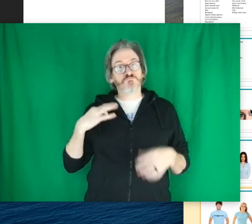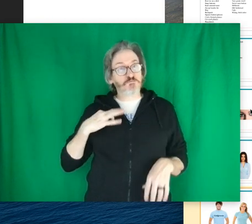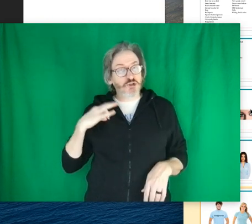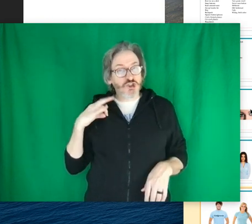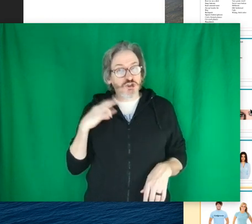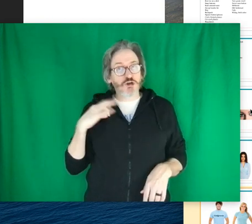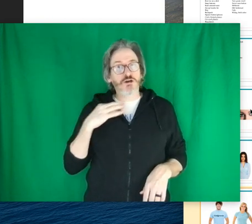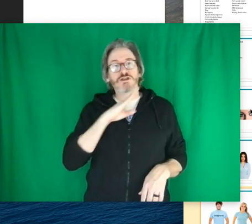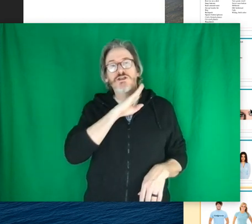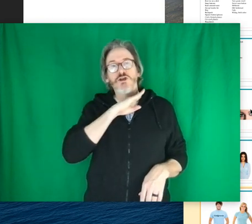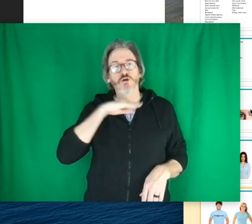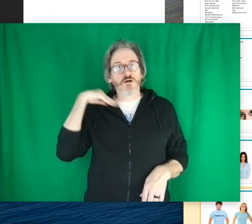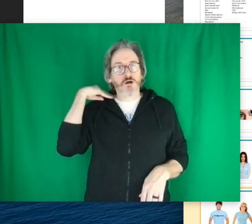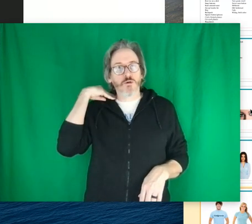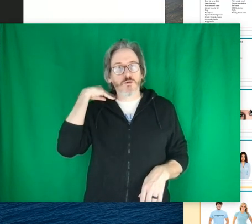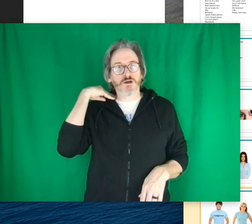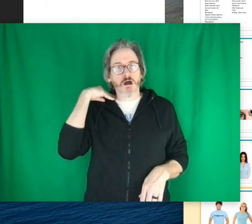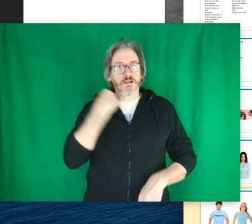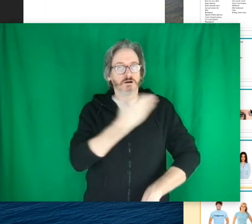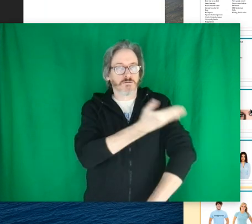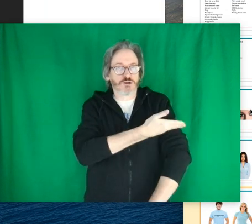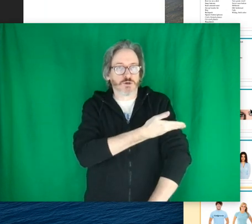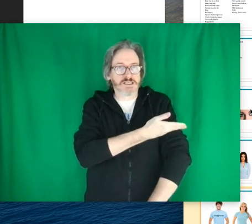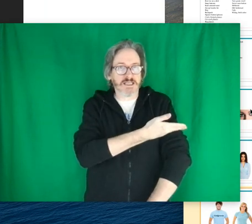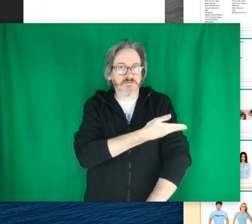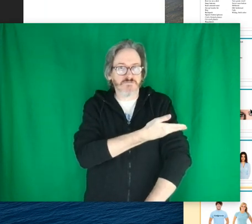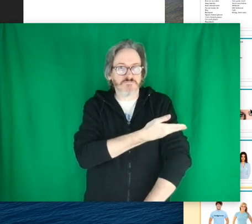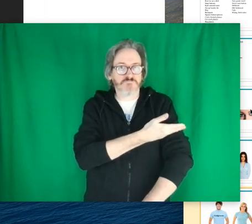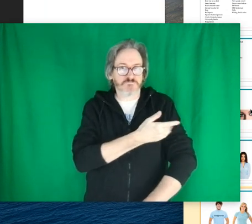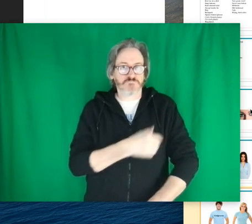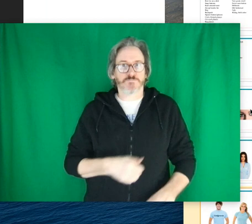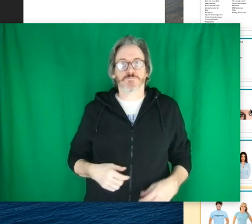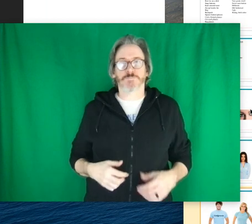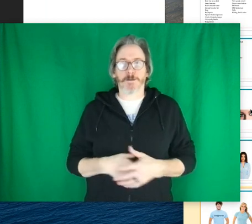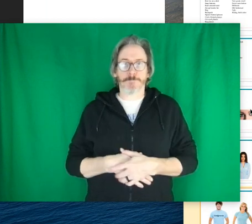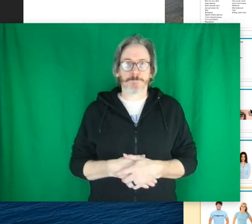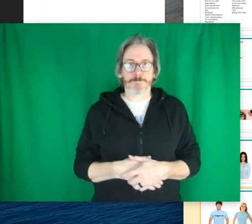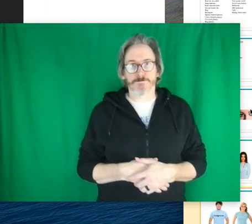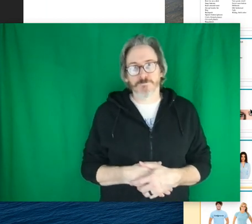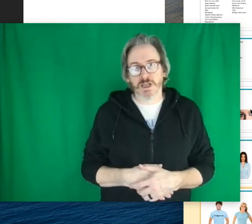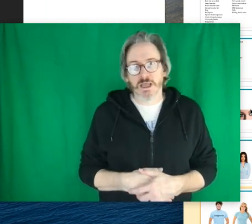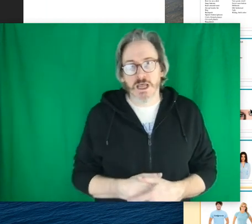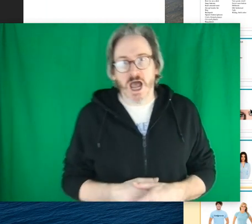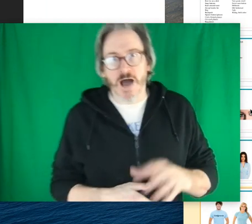shirt with a collar, short sleeve. Okay.